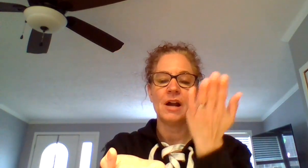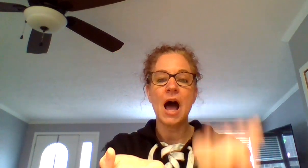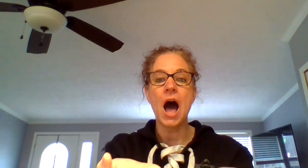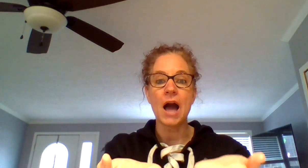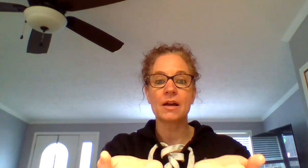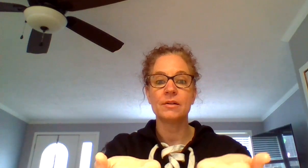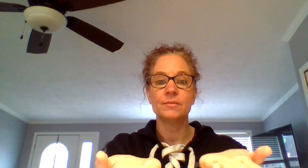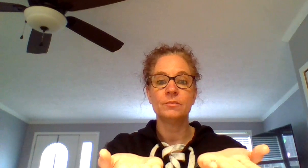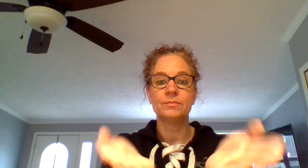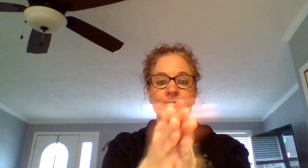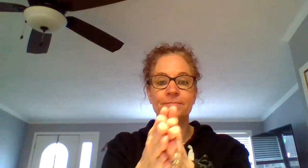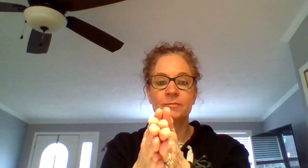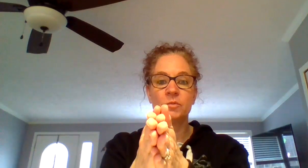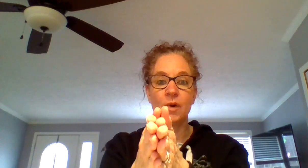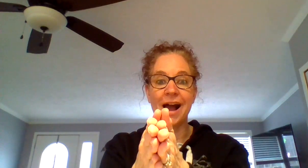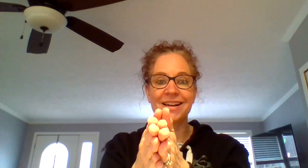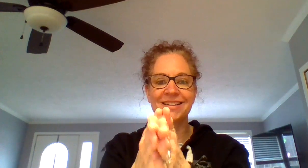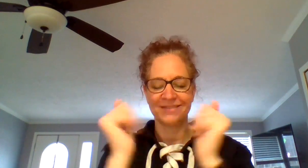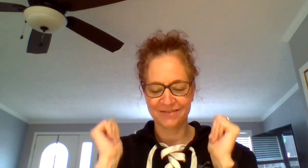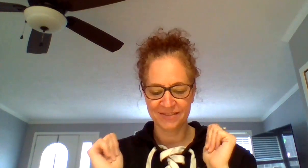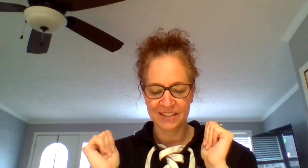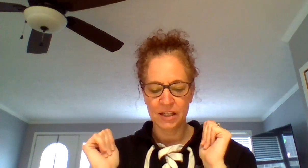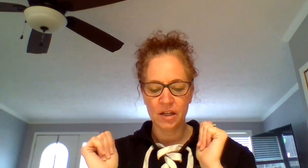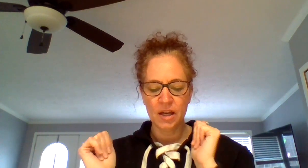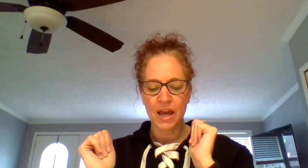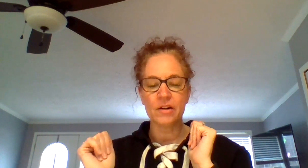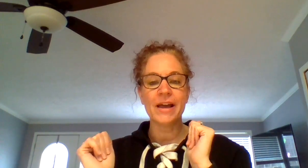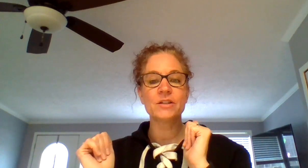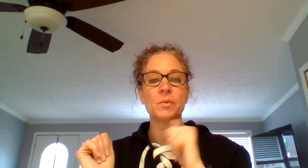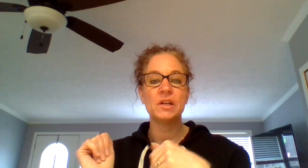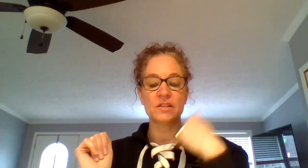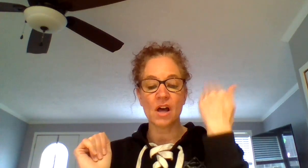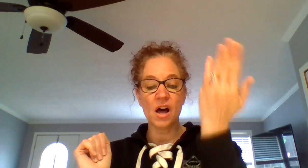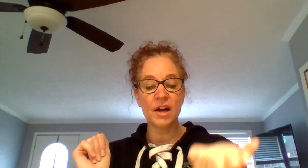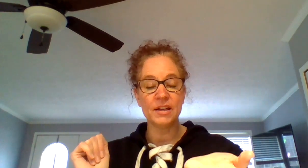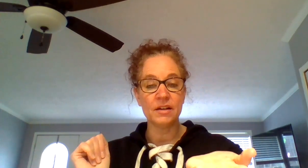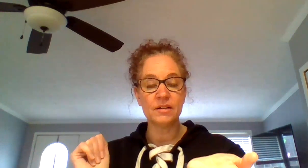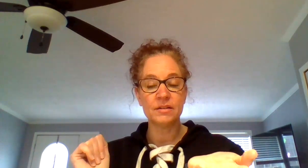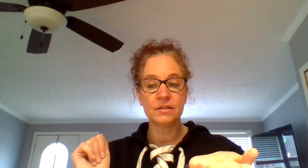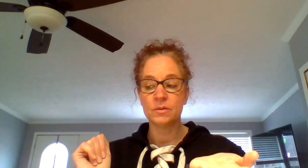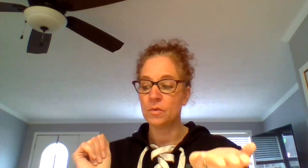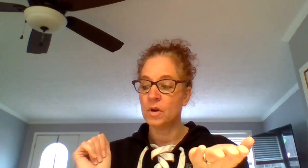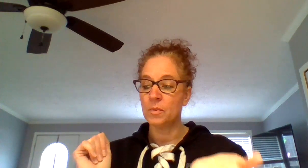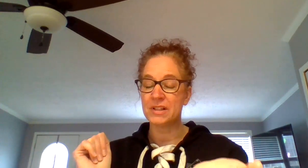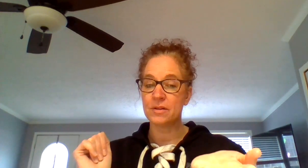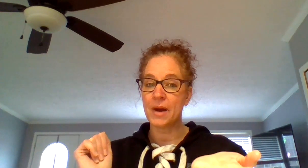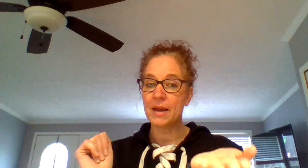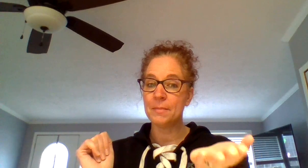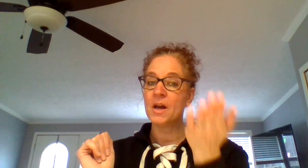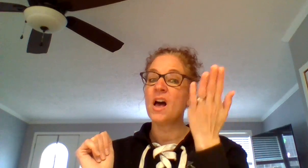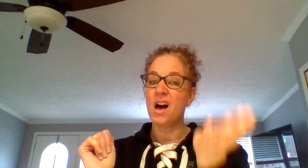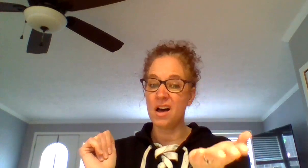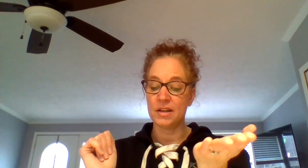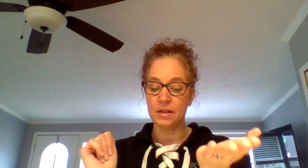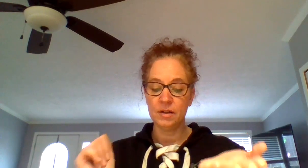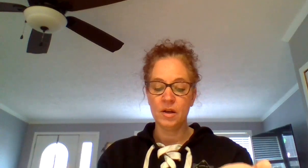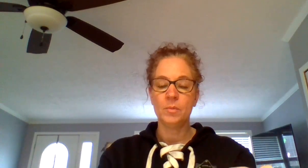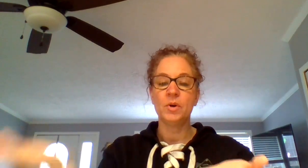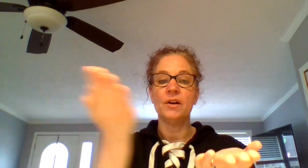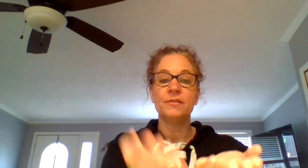ock. Rock. And our last one is un. What's the rhyme? Un. Put a